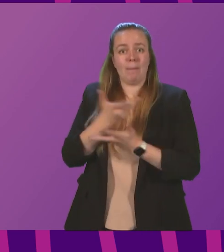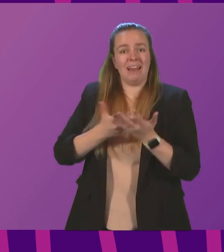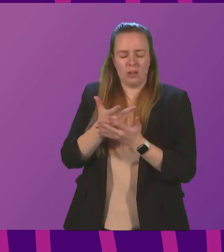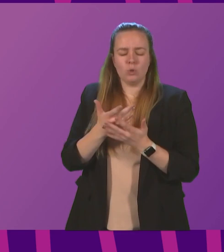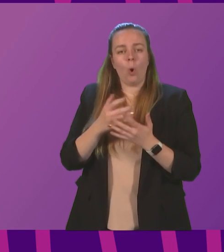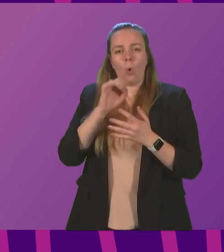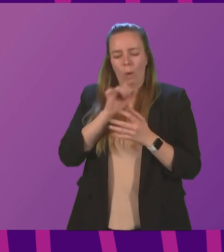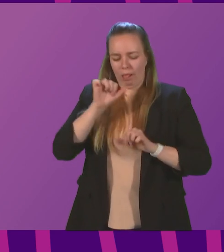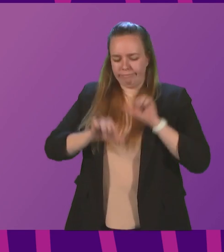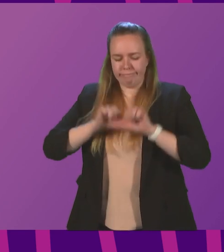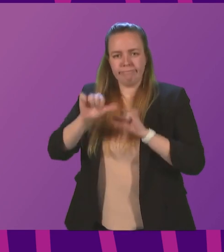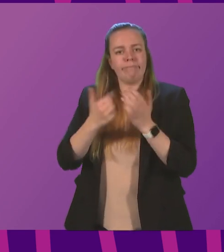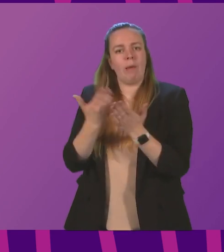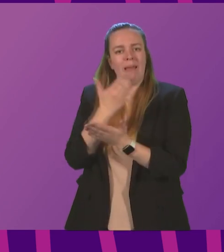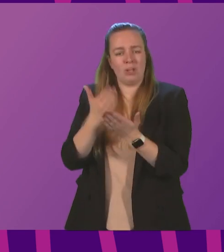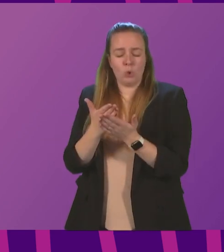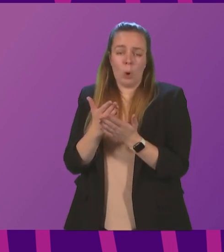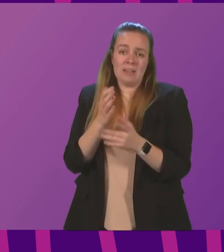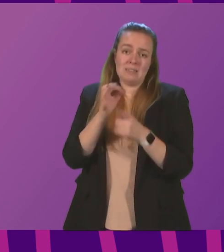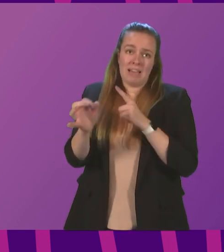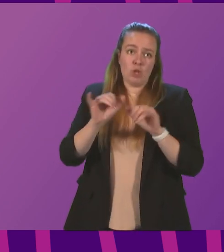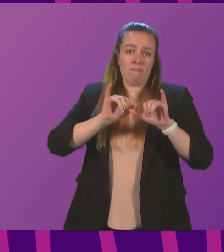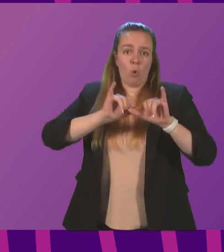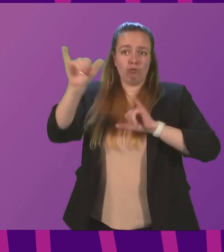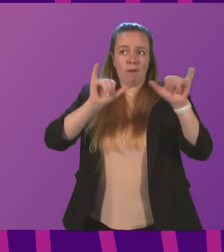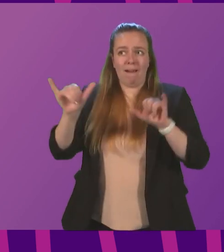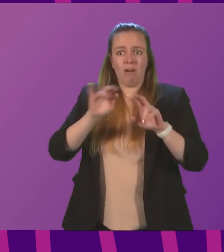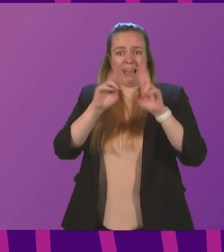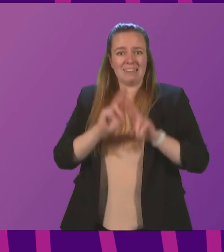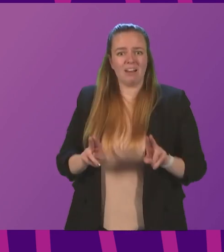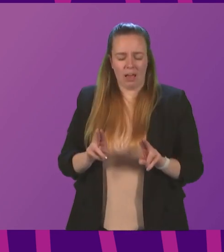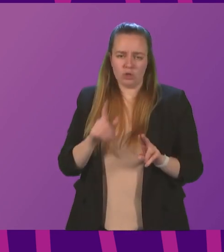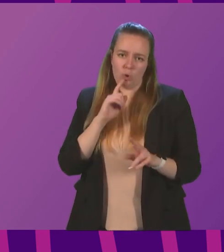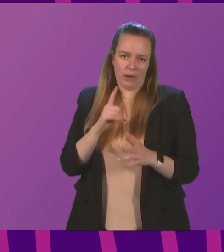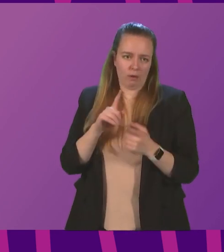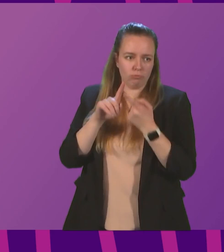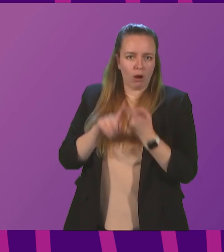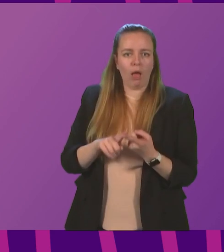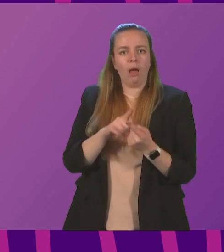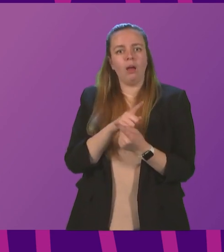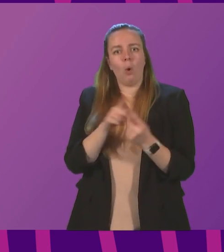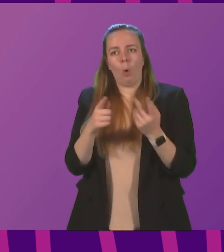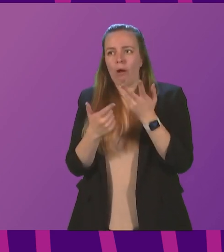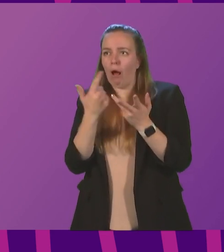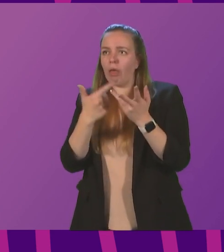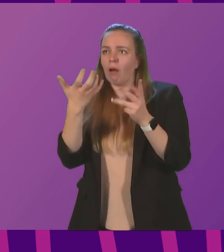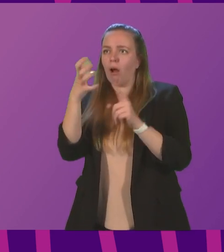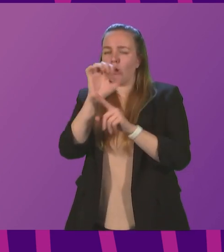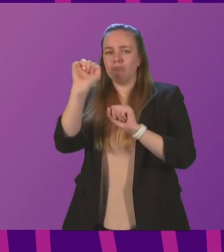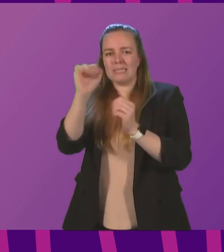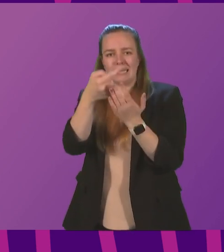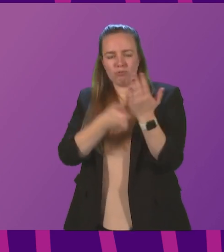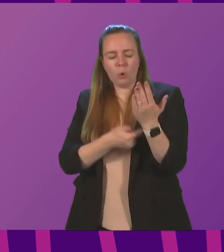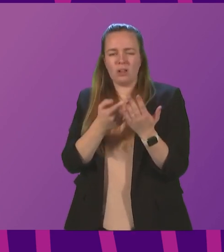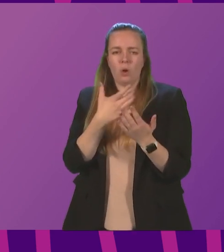So, steps will be taken to ensure, particularly for international travel, where we are dependent, of course, on the requirements of other countries, that people are not